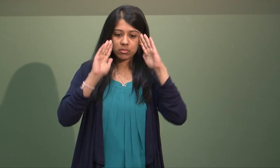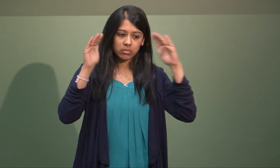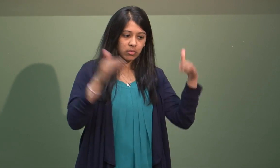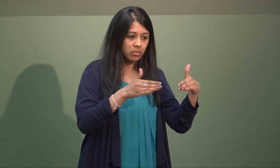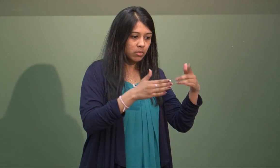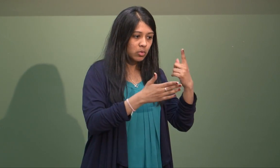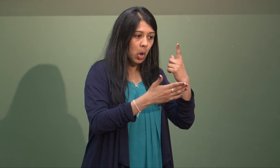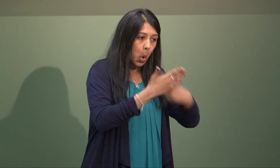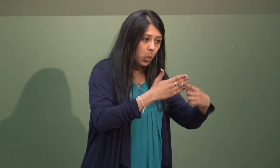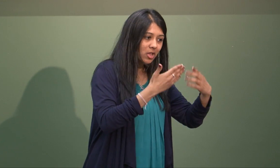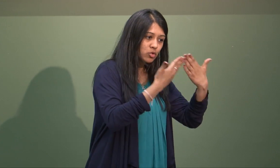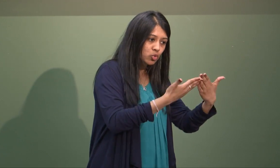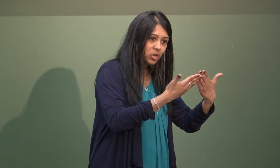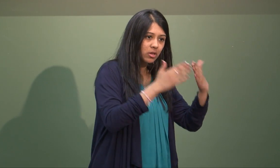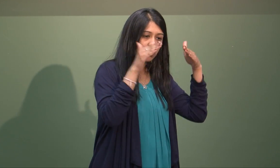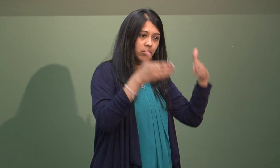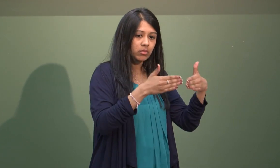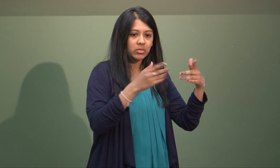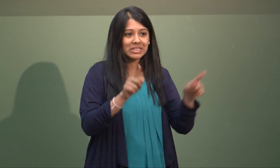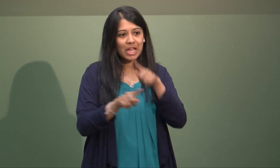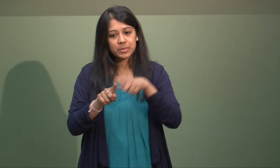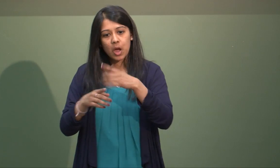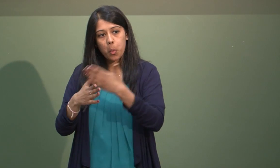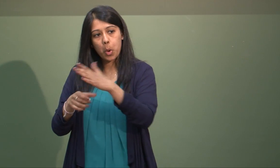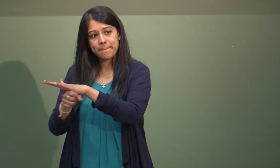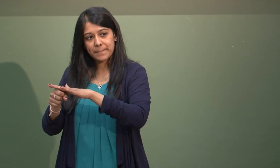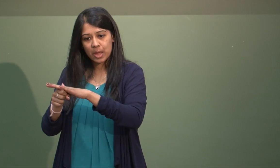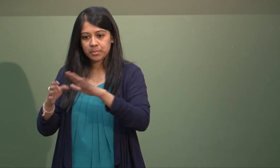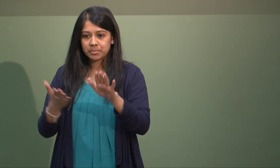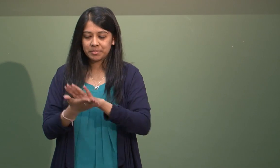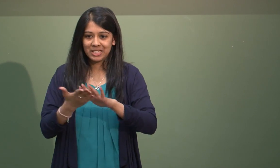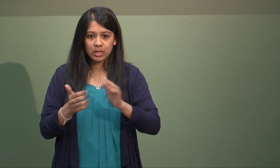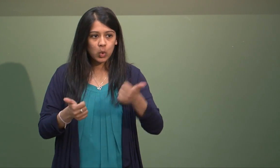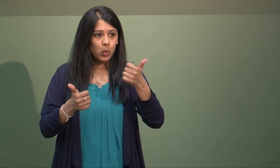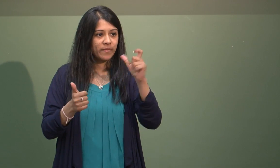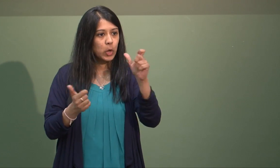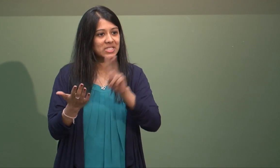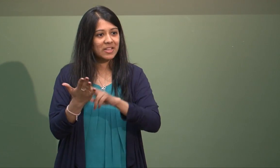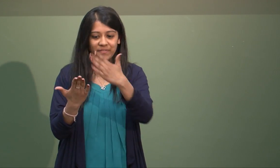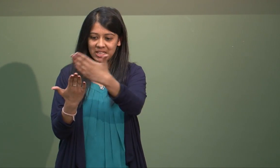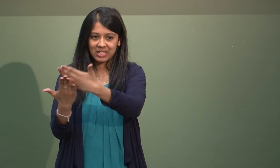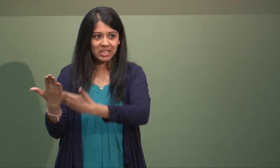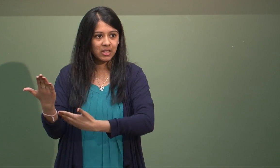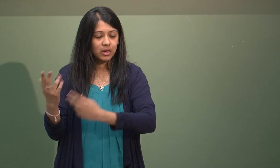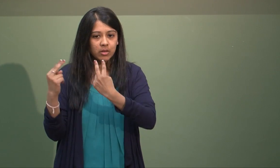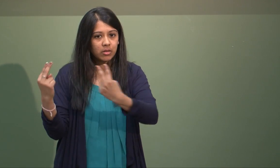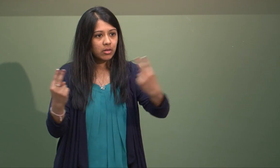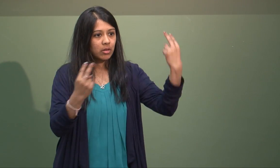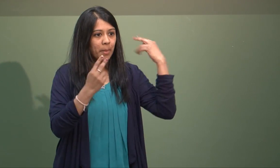And also it's very important not only to focus on studies, but also to look at work placements as well. Because it's very good for your